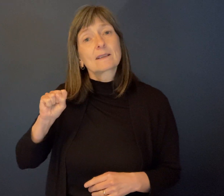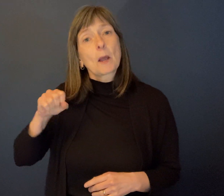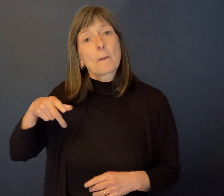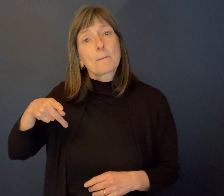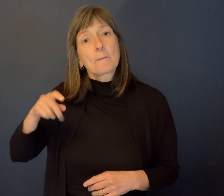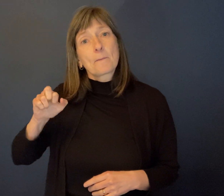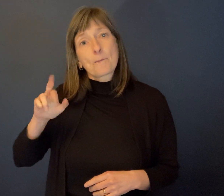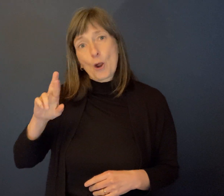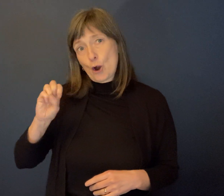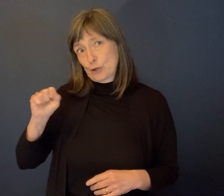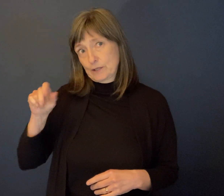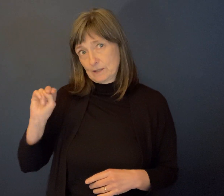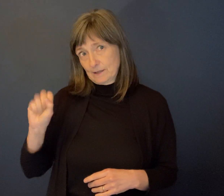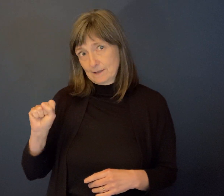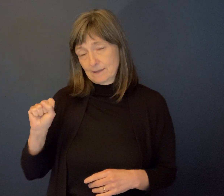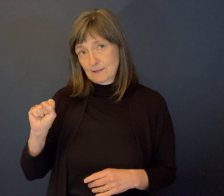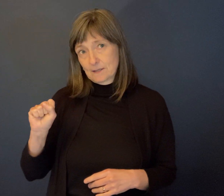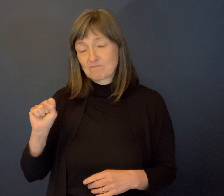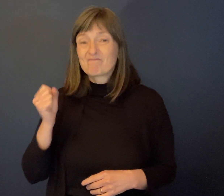know, our school was very often interrupted by